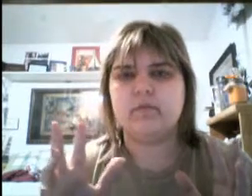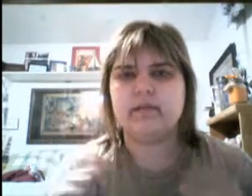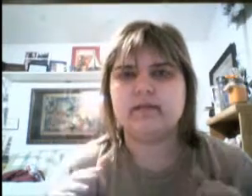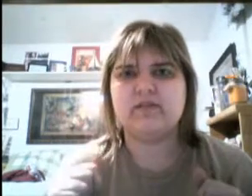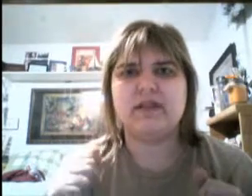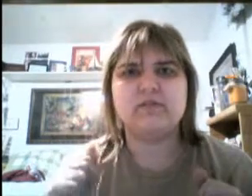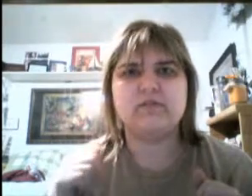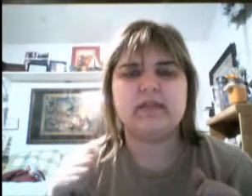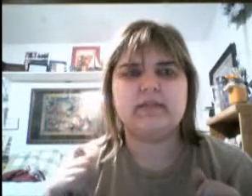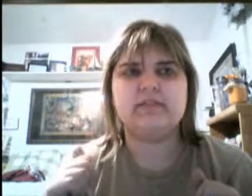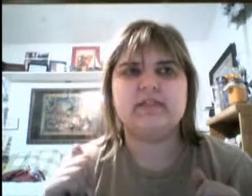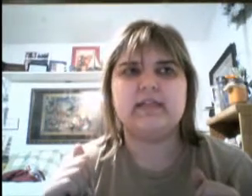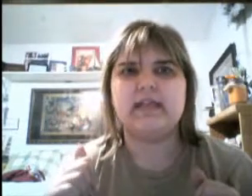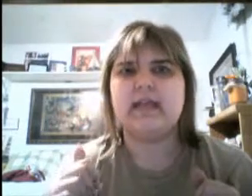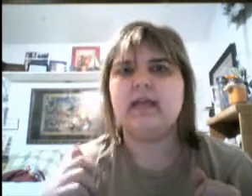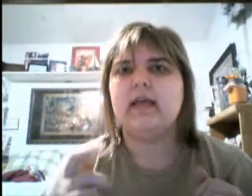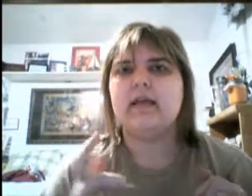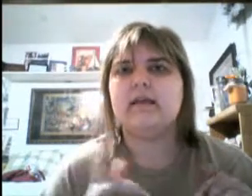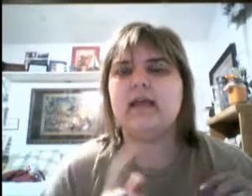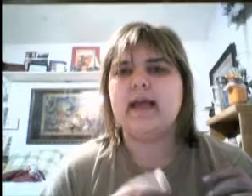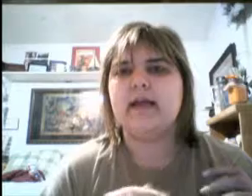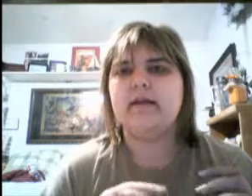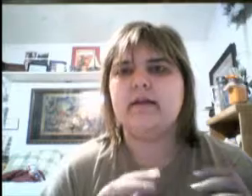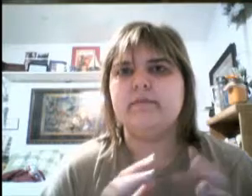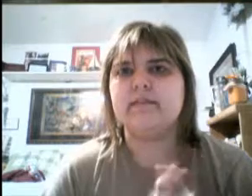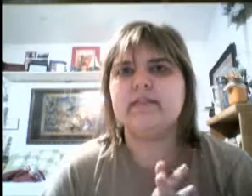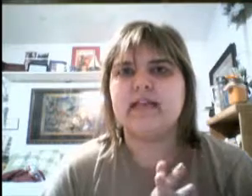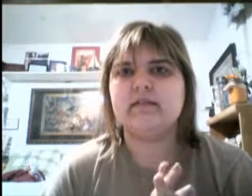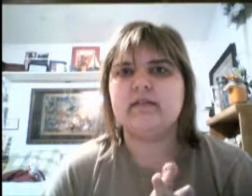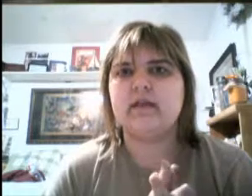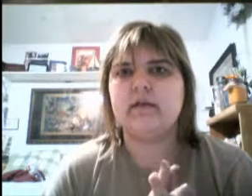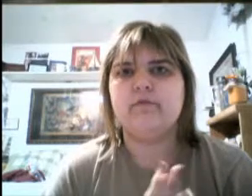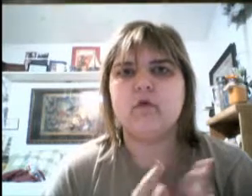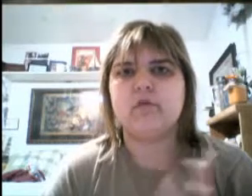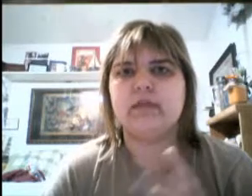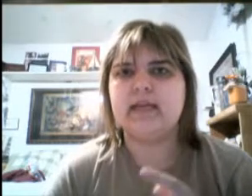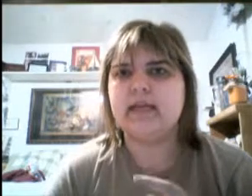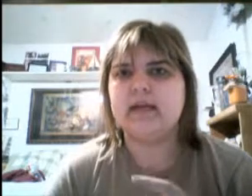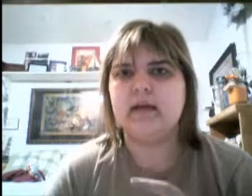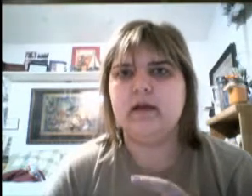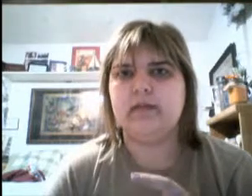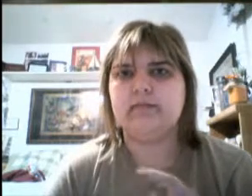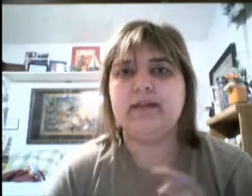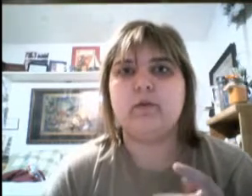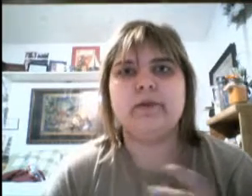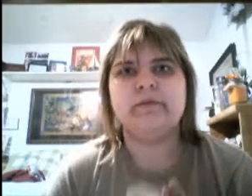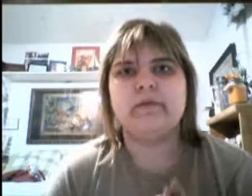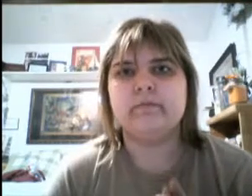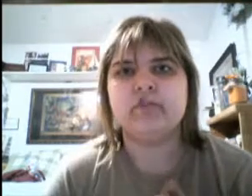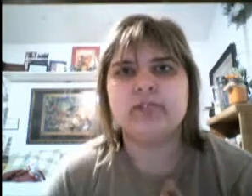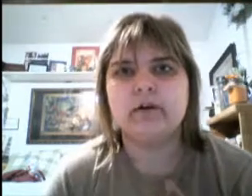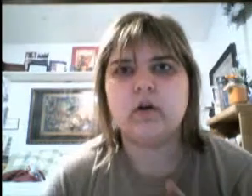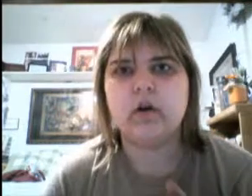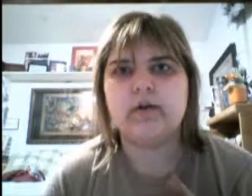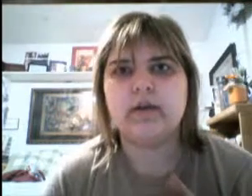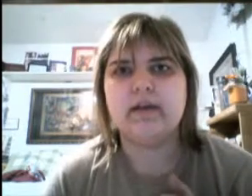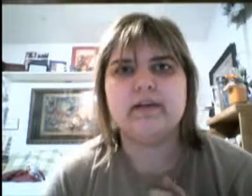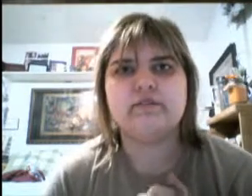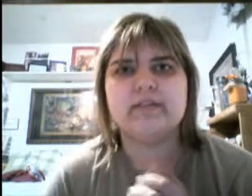movie. So that was really interesting. They, they had, um, scenes of Mowgli, um, getting away from Shere Khan. Um, Idris